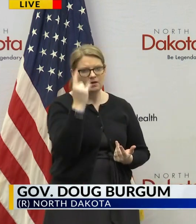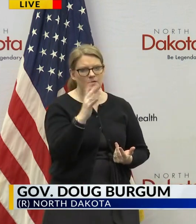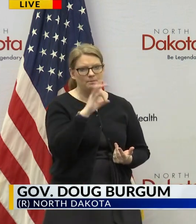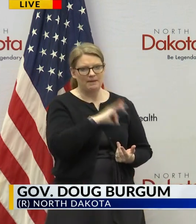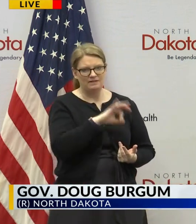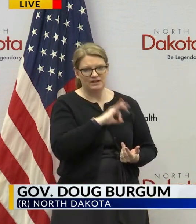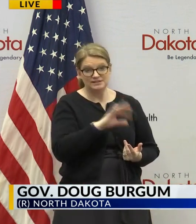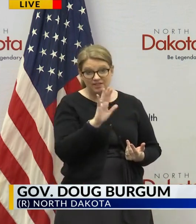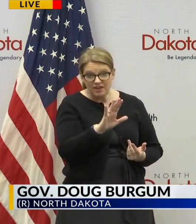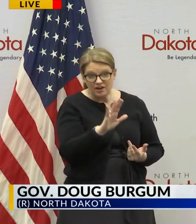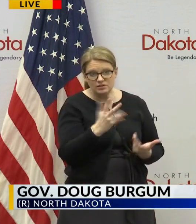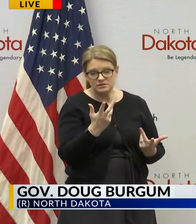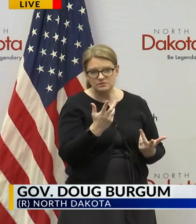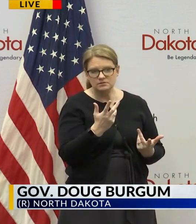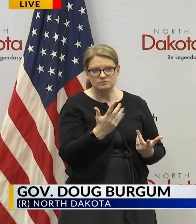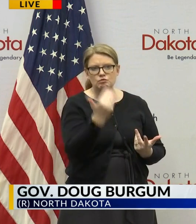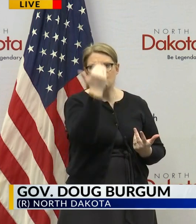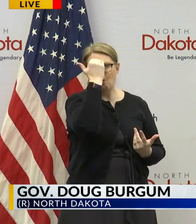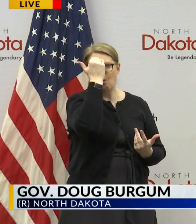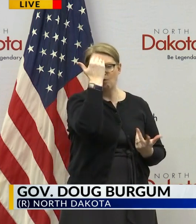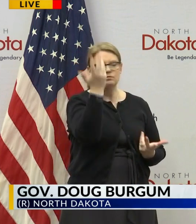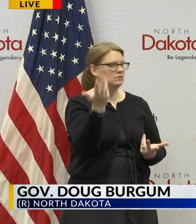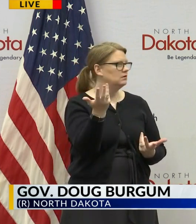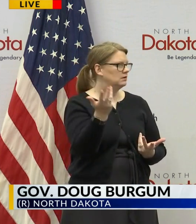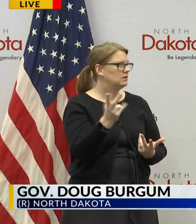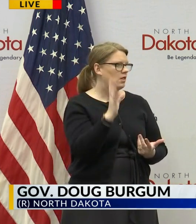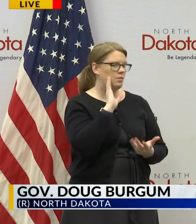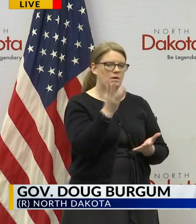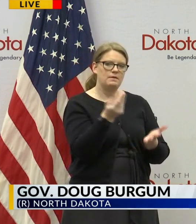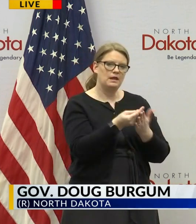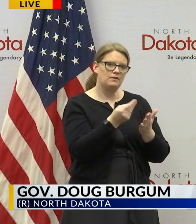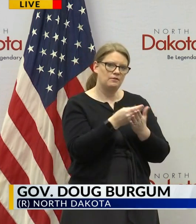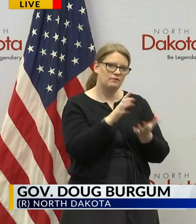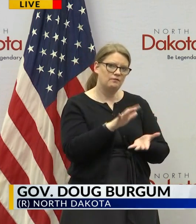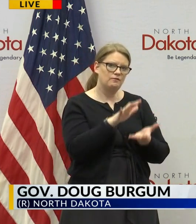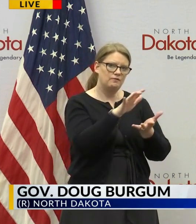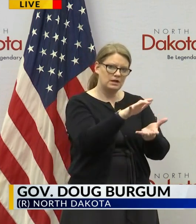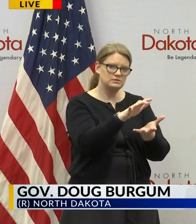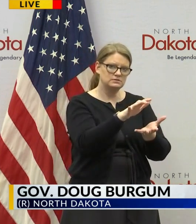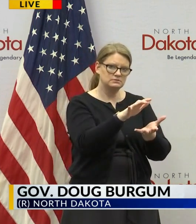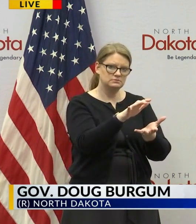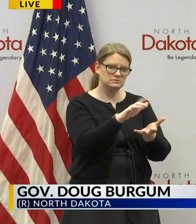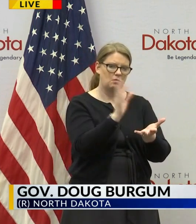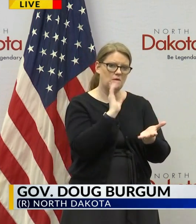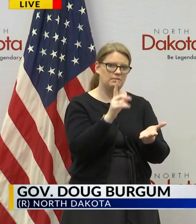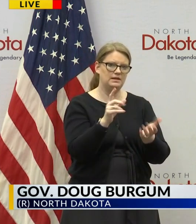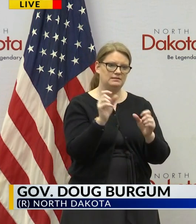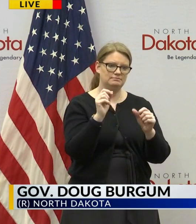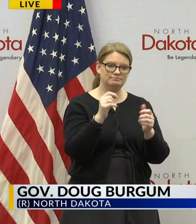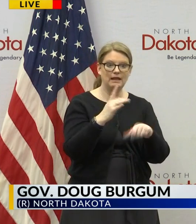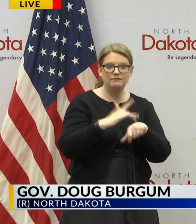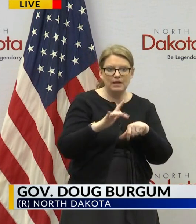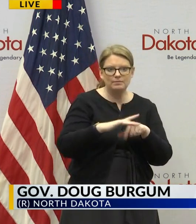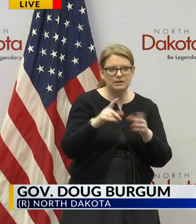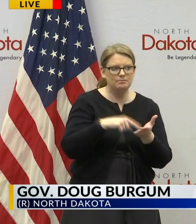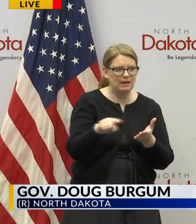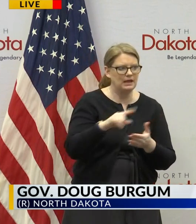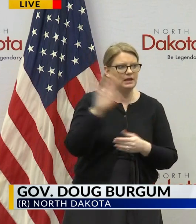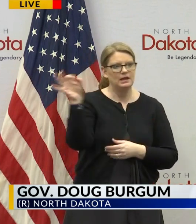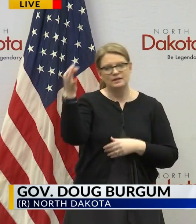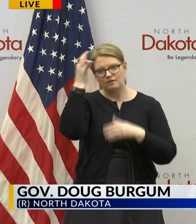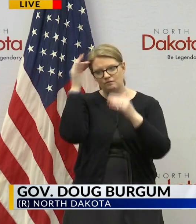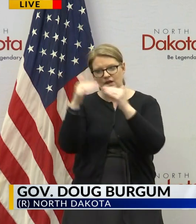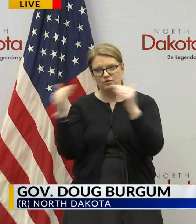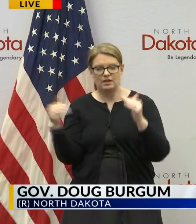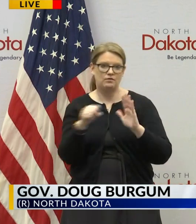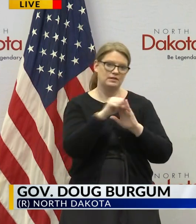should know with confidence that there's going to be funds there to pay those unemployment benefits either at the federal level or the state